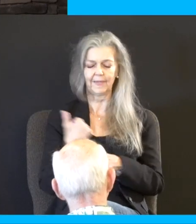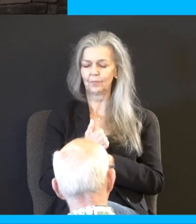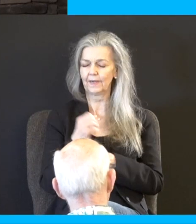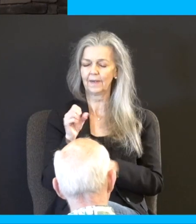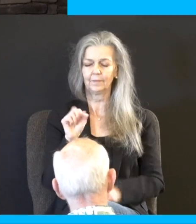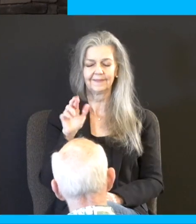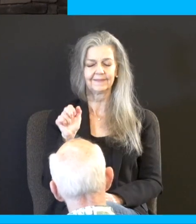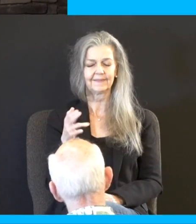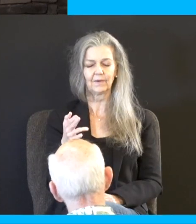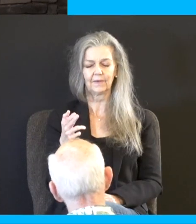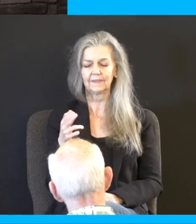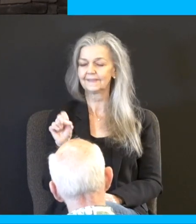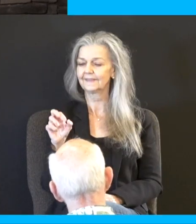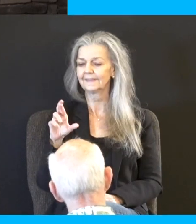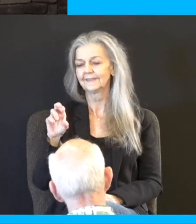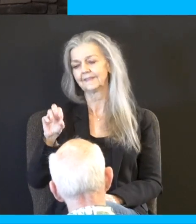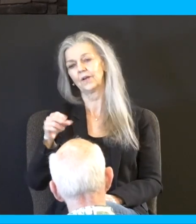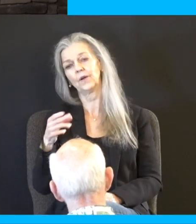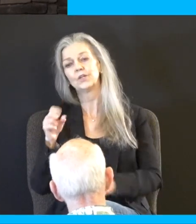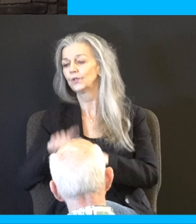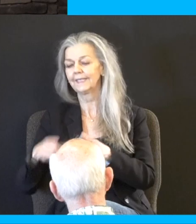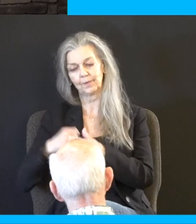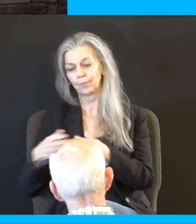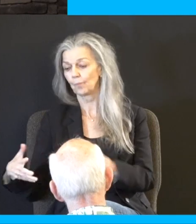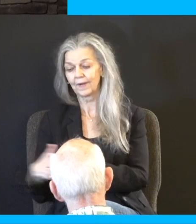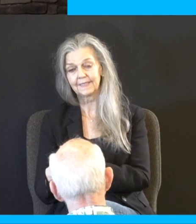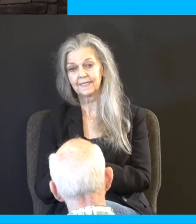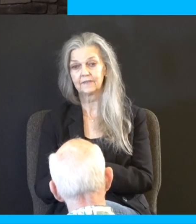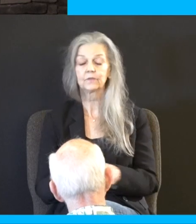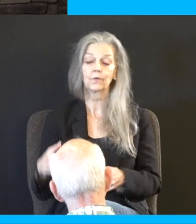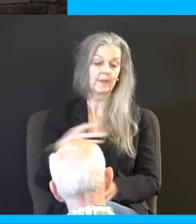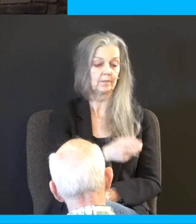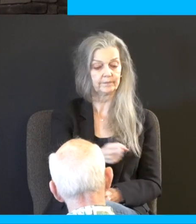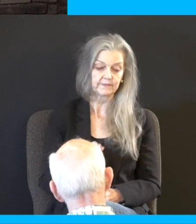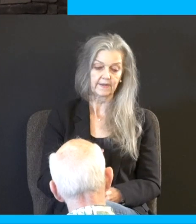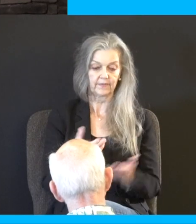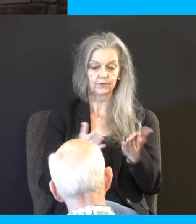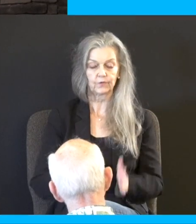bear, and so they made this idea of let's let Hagar be the secondary wife and produce an heir. We know how that worked out.